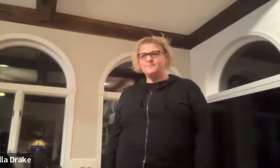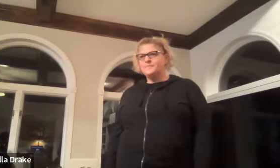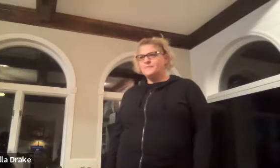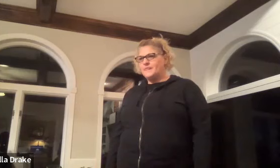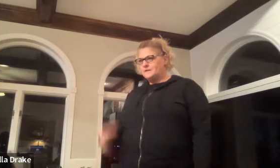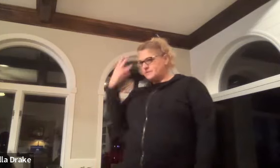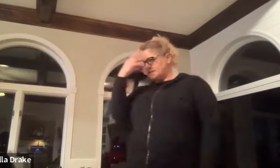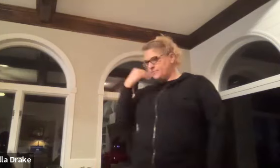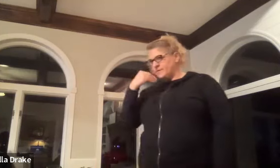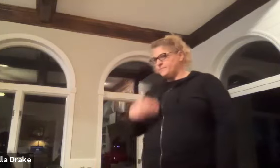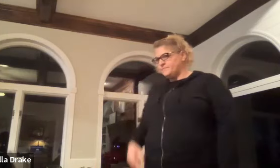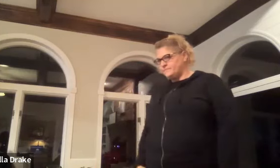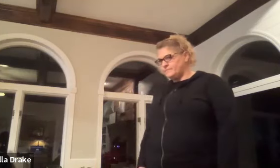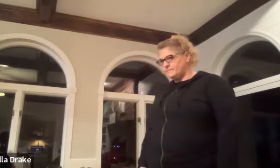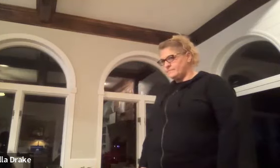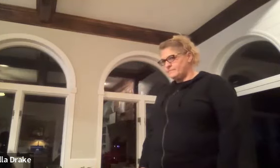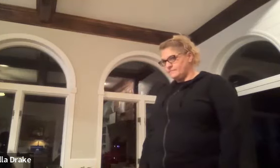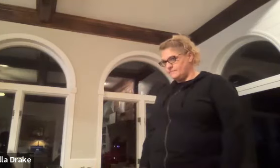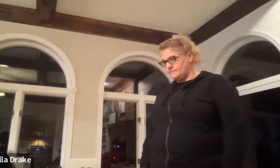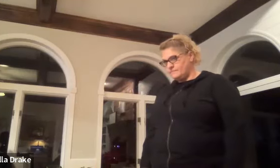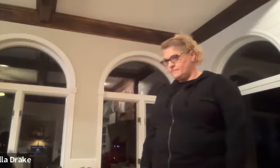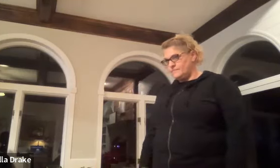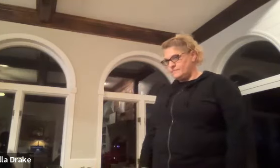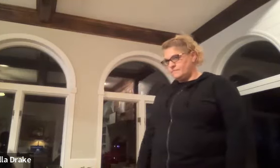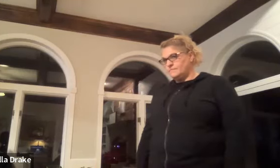sleepy oh good